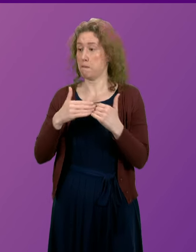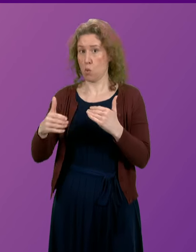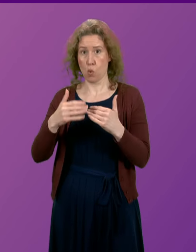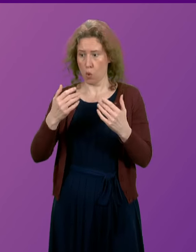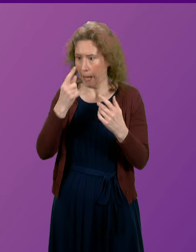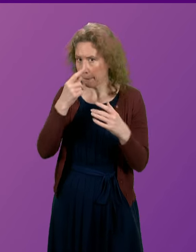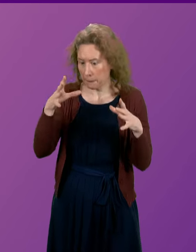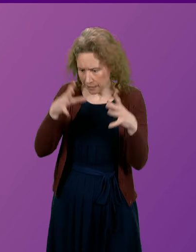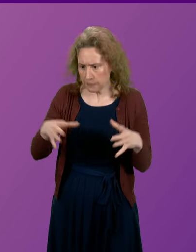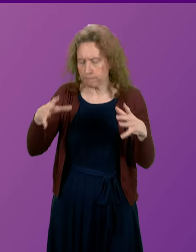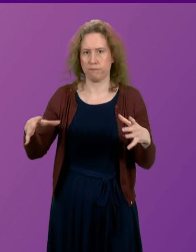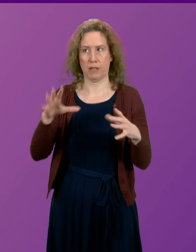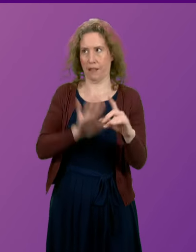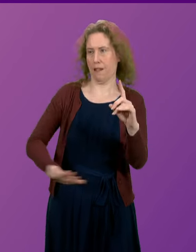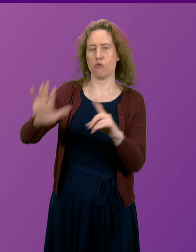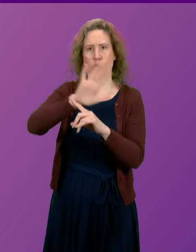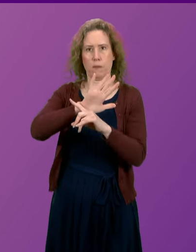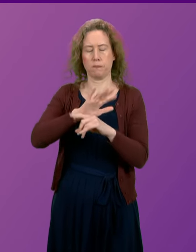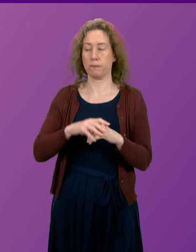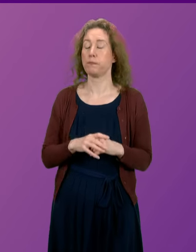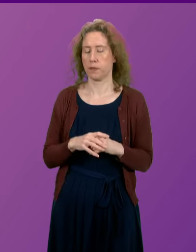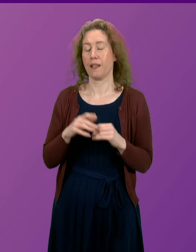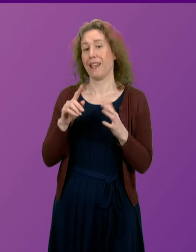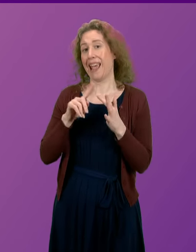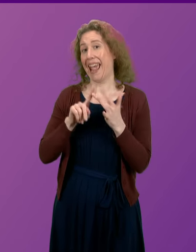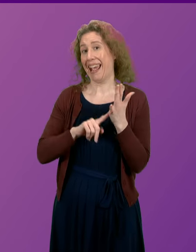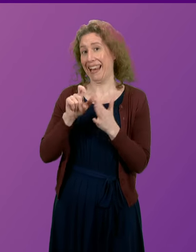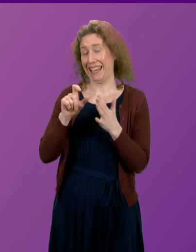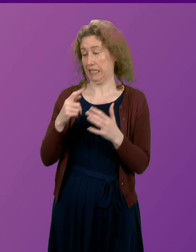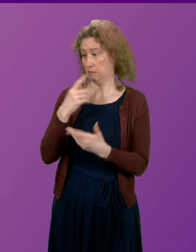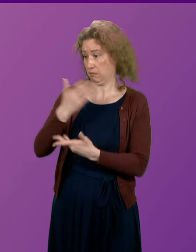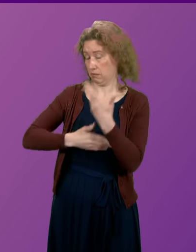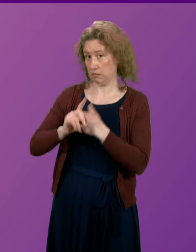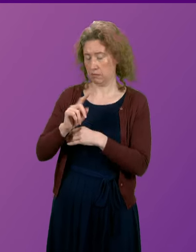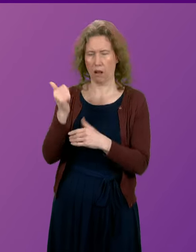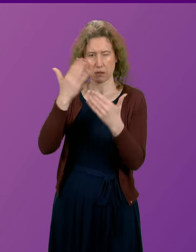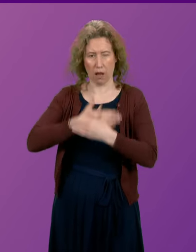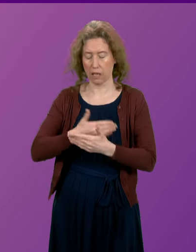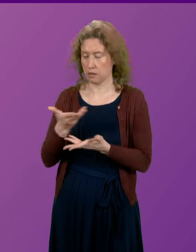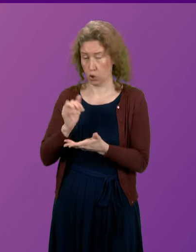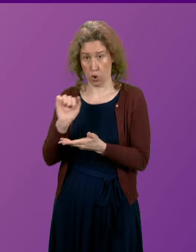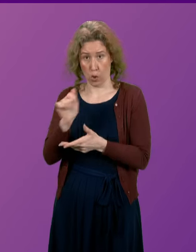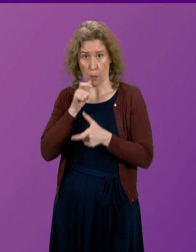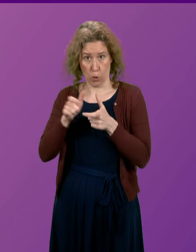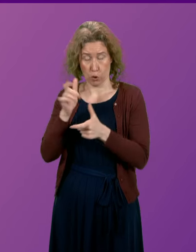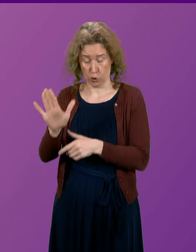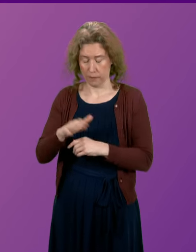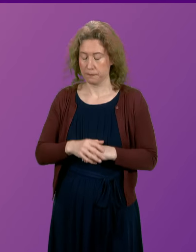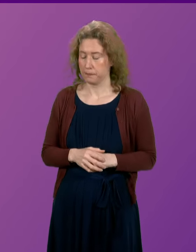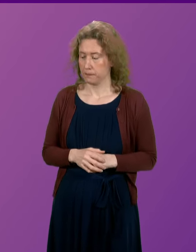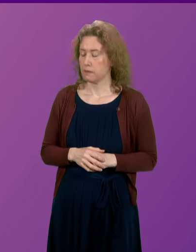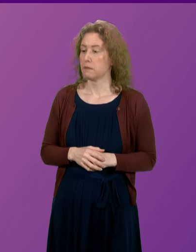in the region. But Ailey said this when we spoke to her last night. These are her words, First Minister.